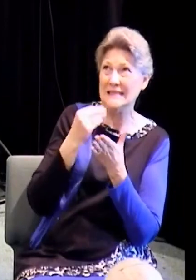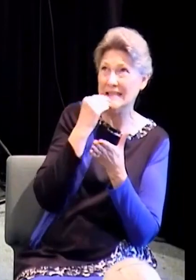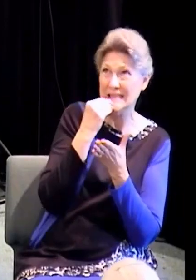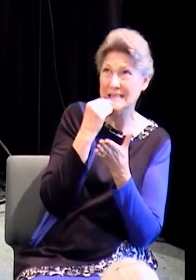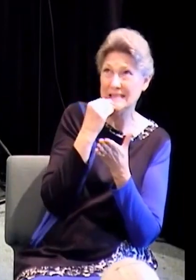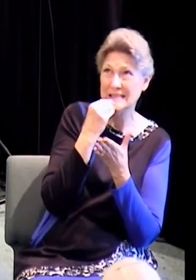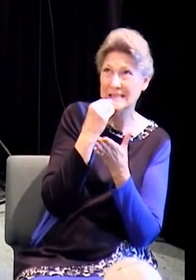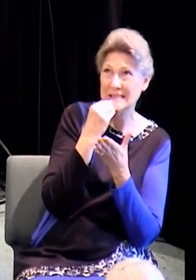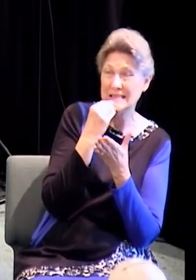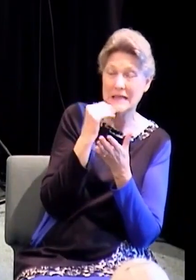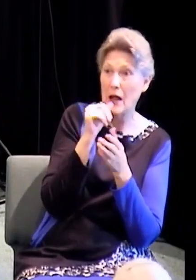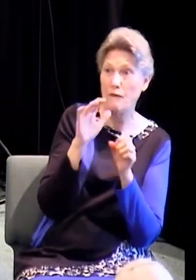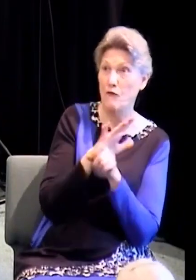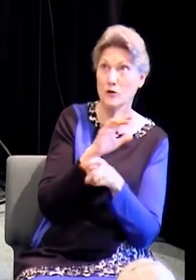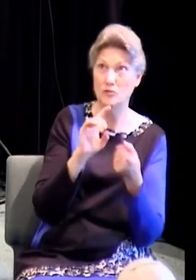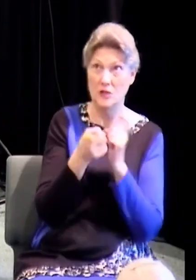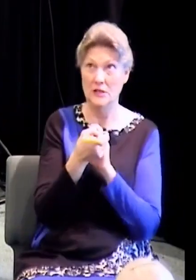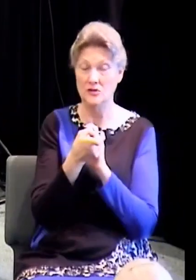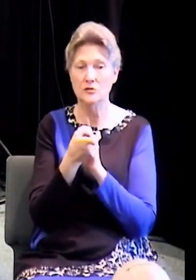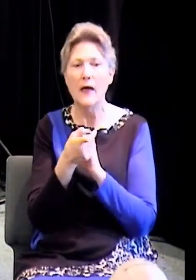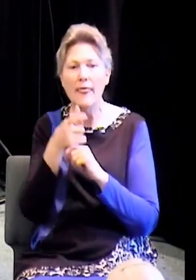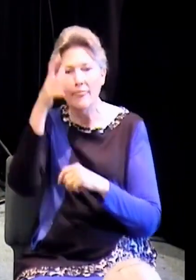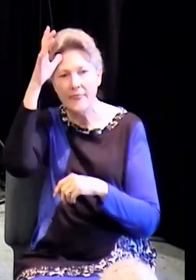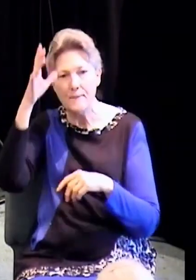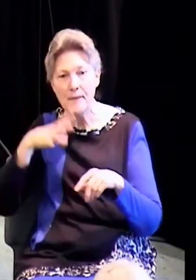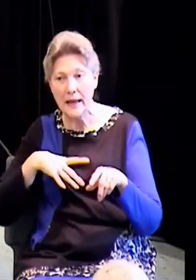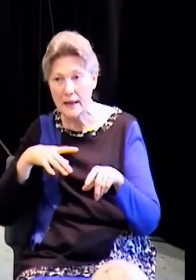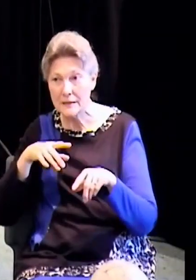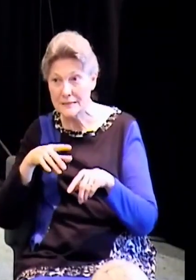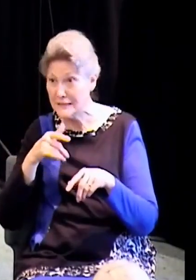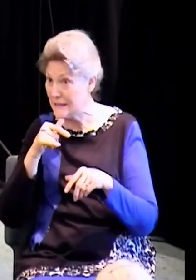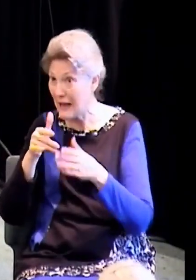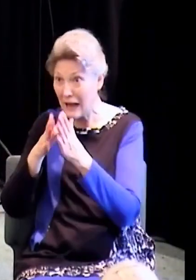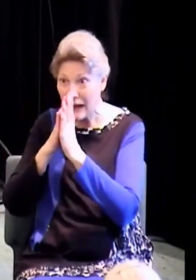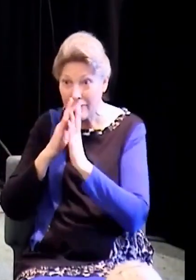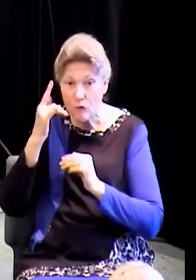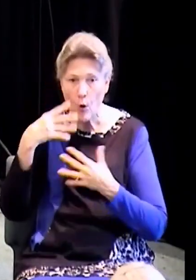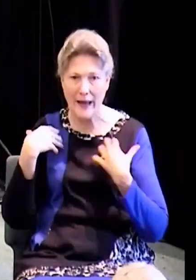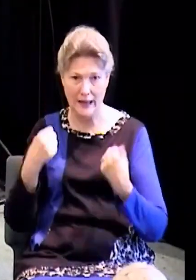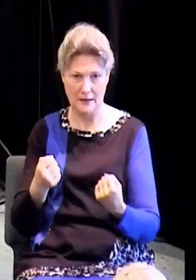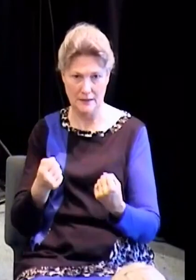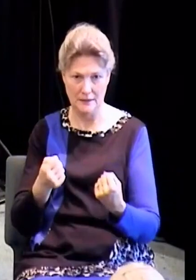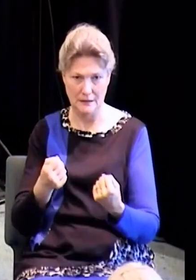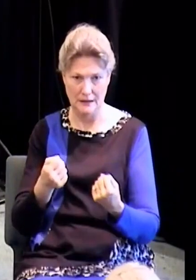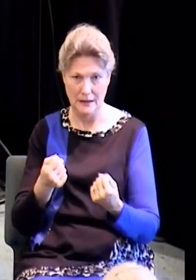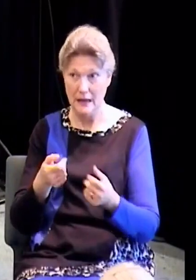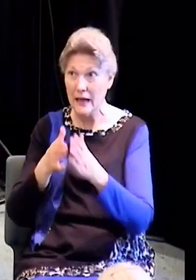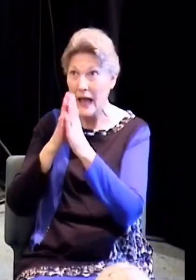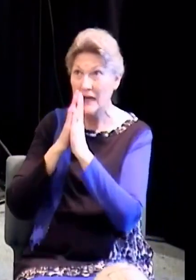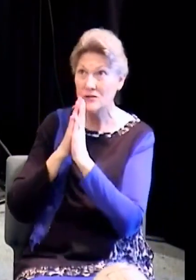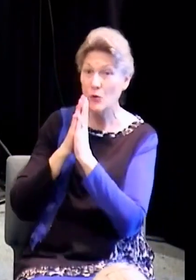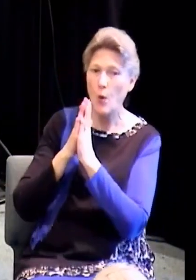He didn't ask to be healed. He asked for alms. Give me enough to make it through the day.